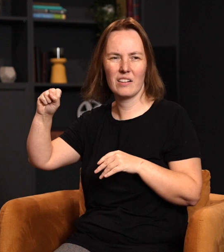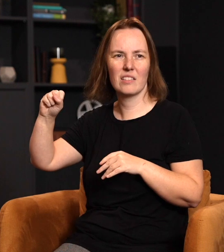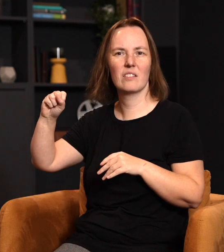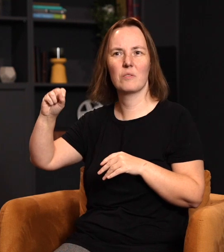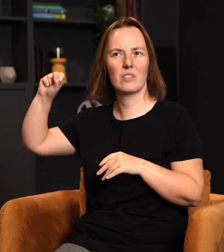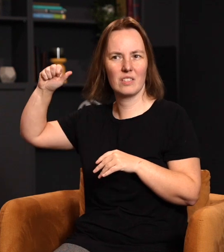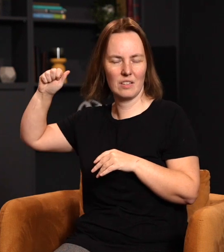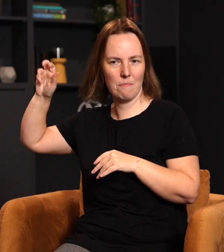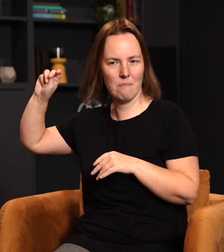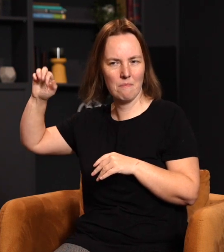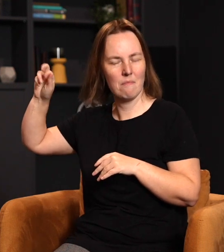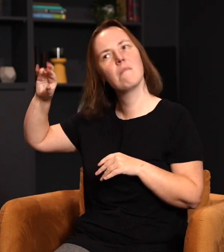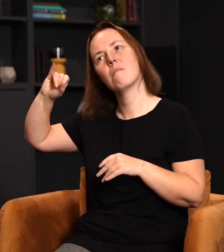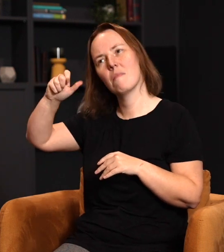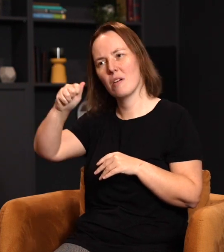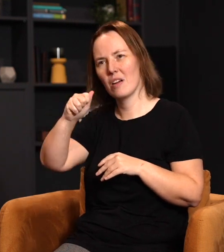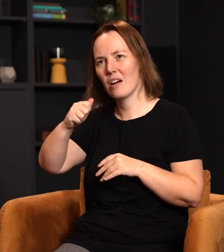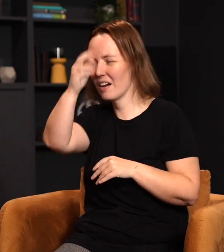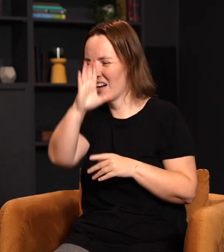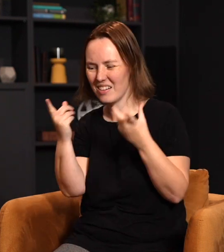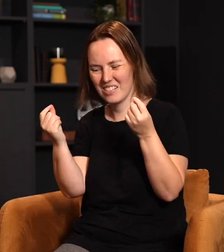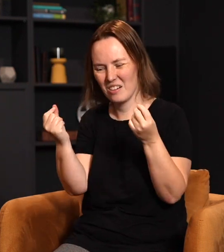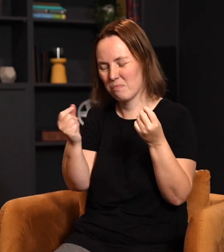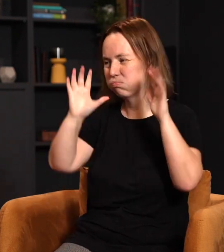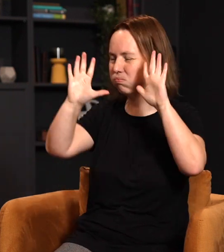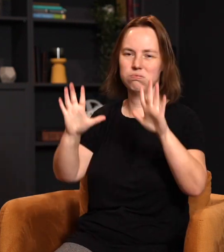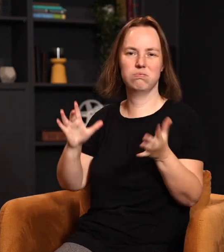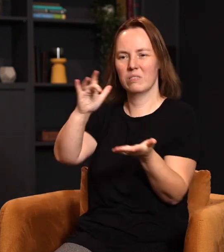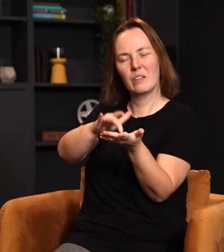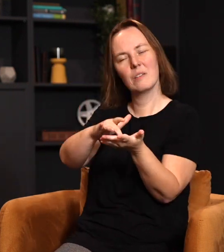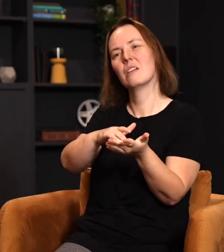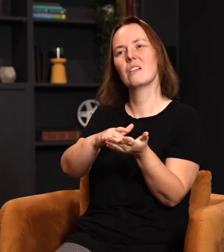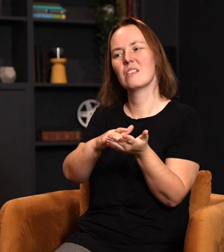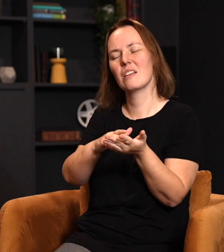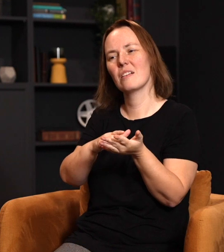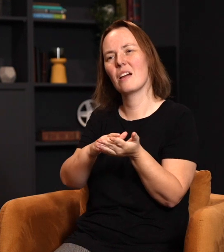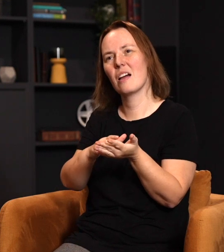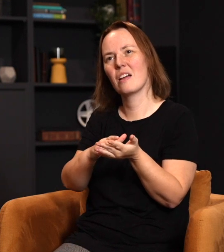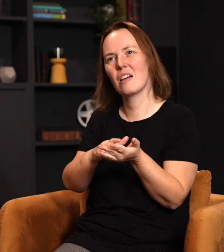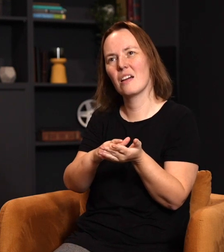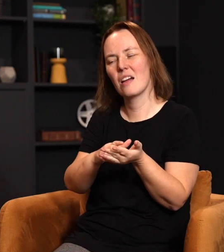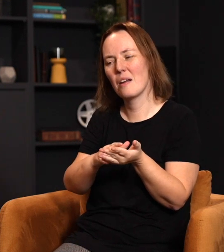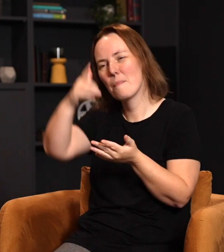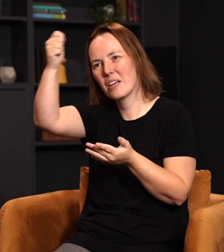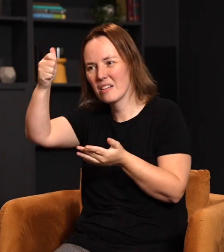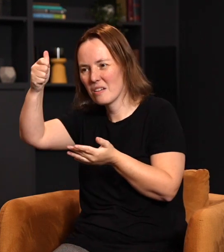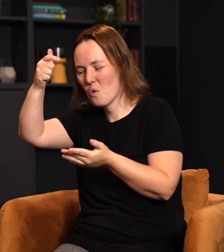Samaria, the believers in Samaria, God just did a wonderful thing in their midst. And it's interesting that the comment is that because of what God